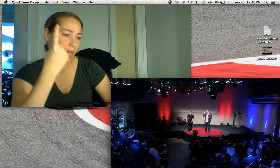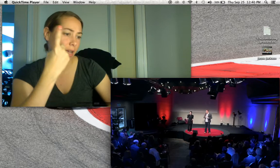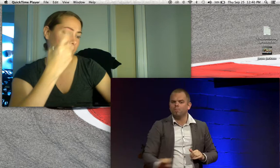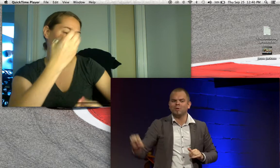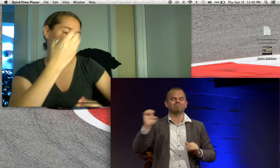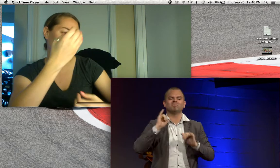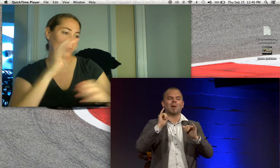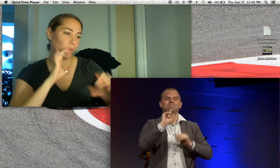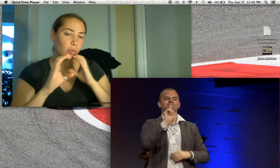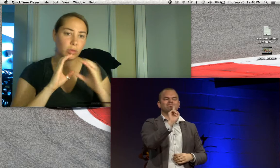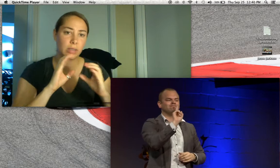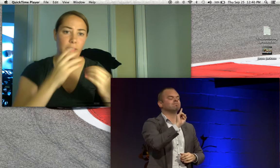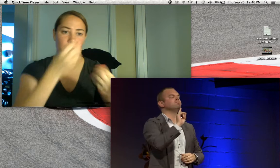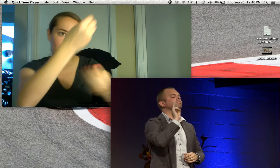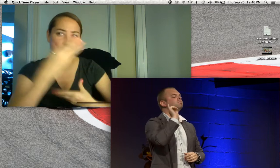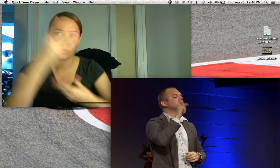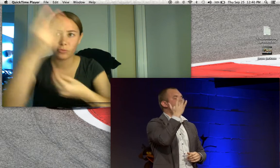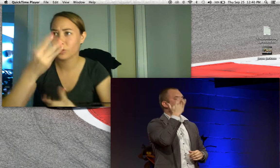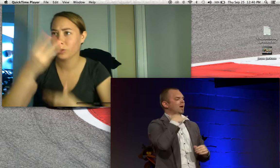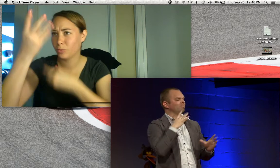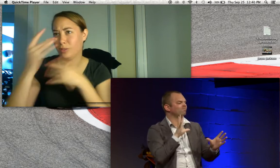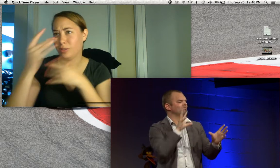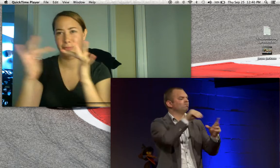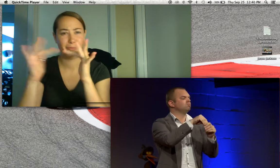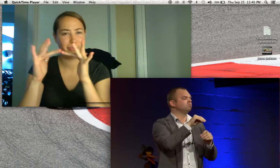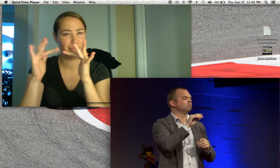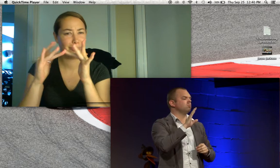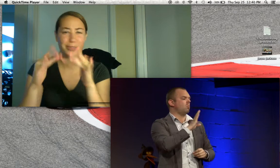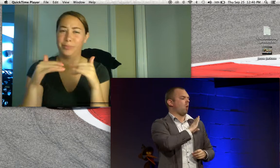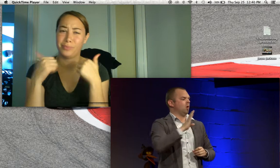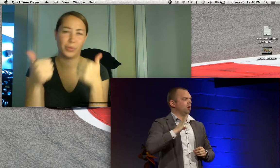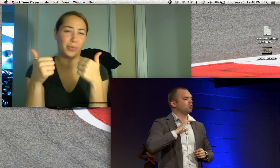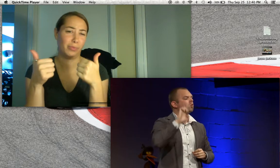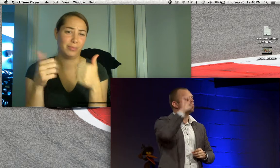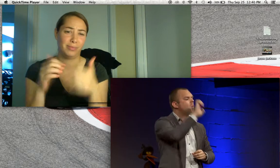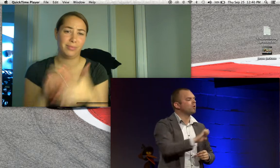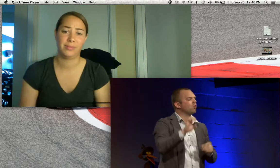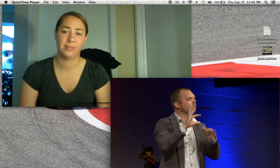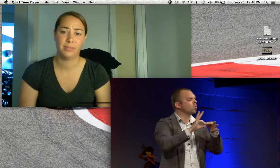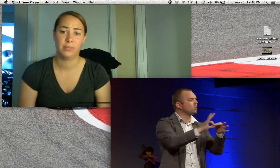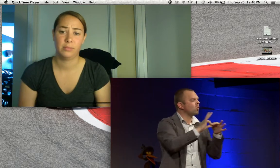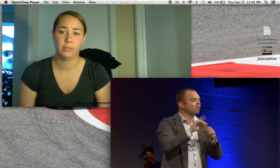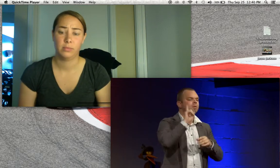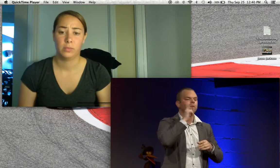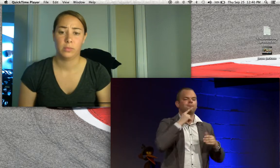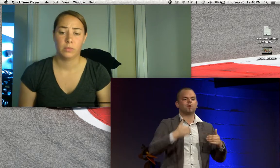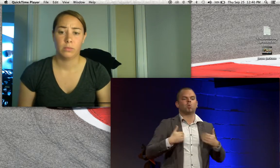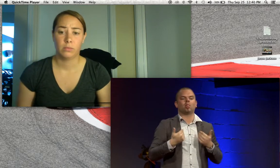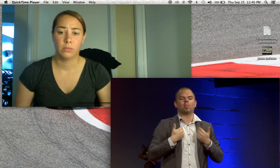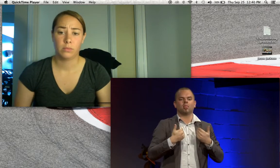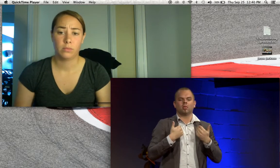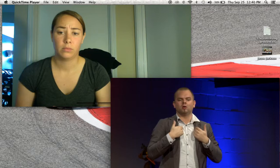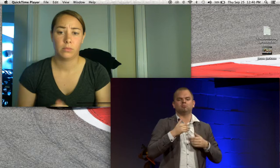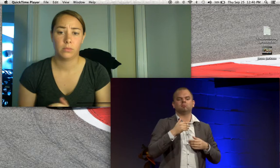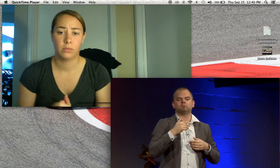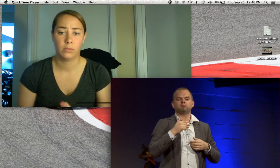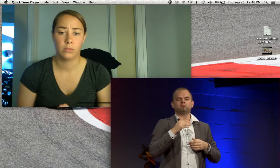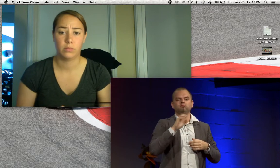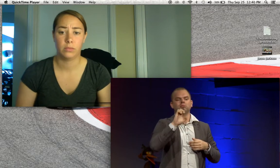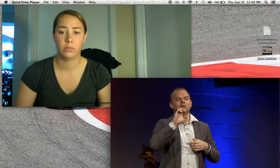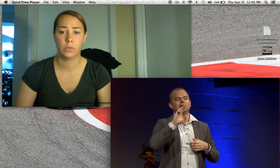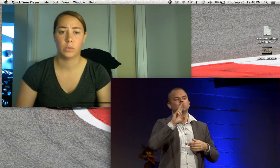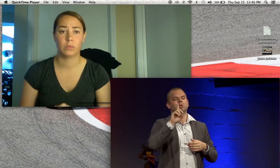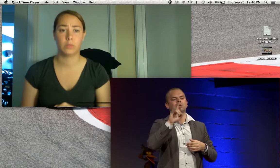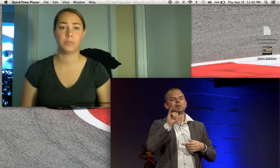countries in Europe where that's not the same. And that is why I joined the board of the European Union of the Deaf Youth,